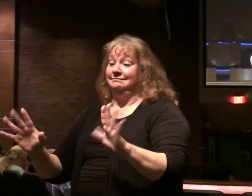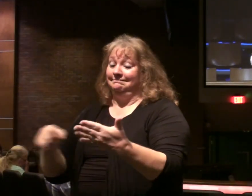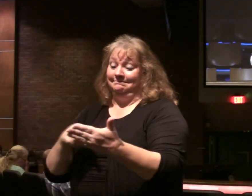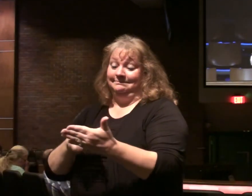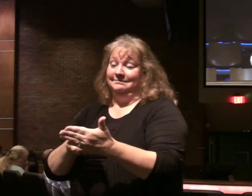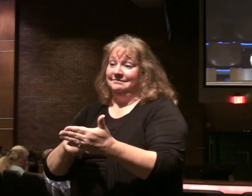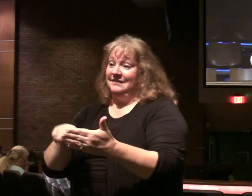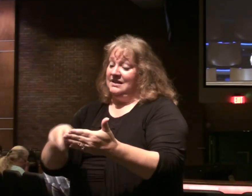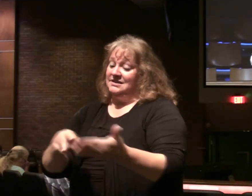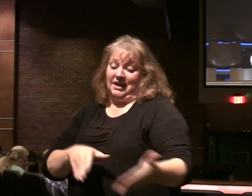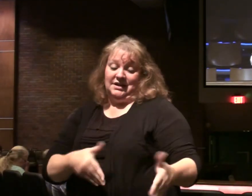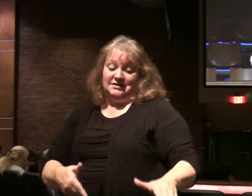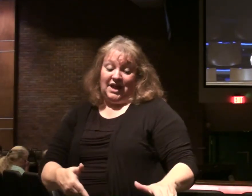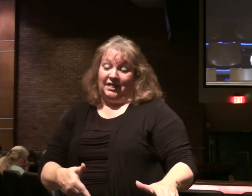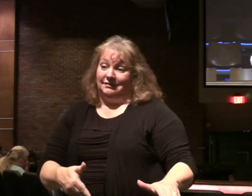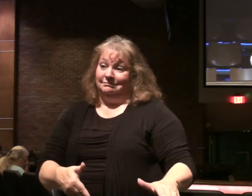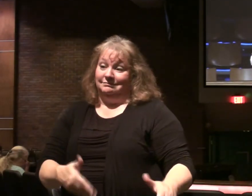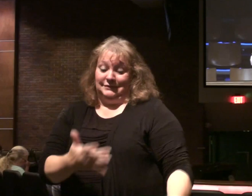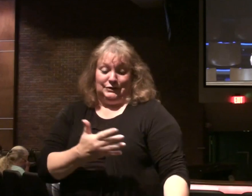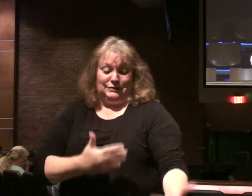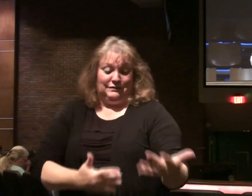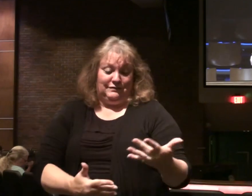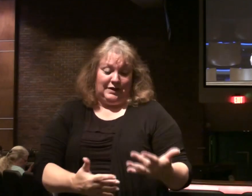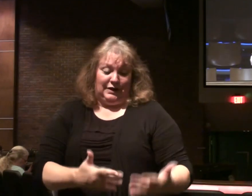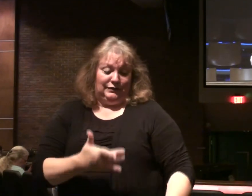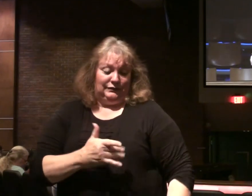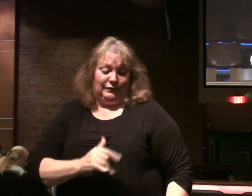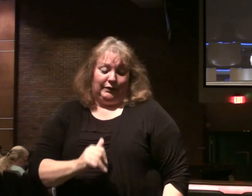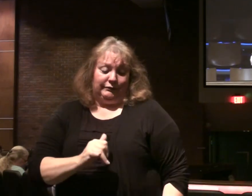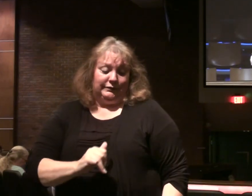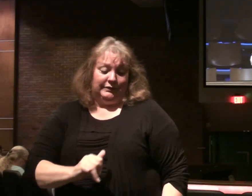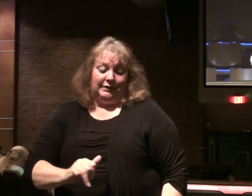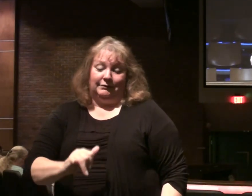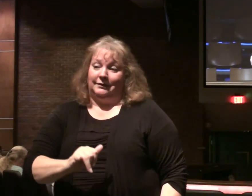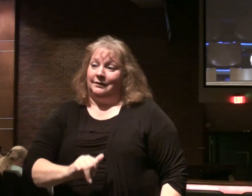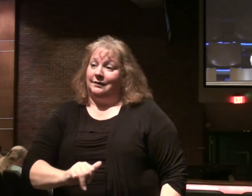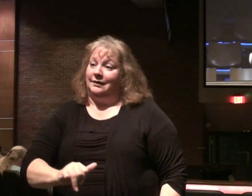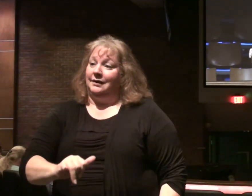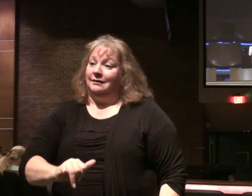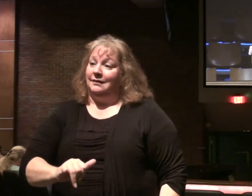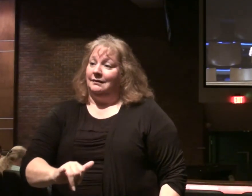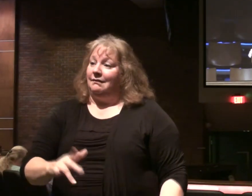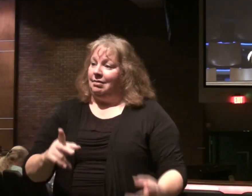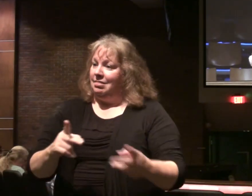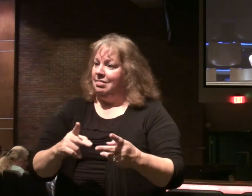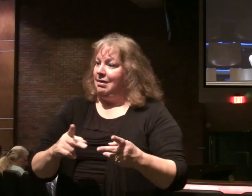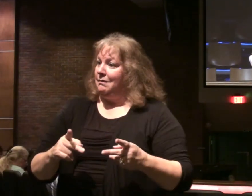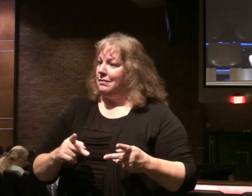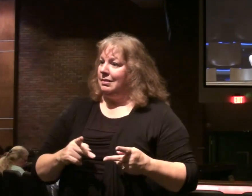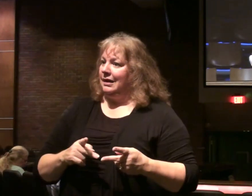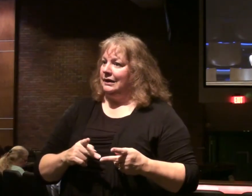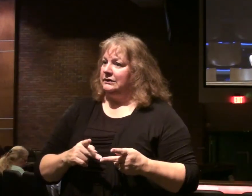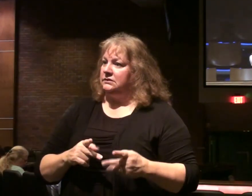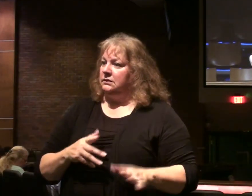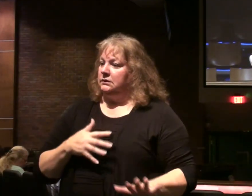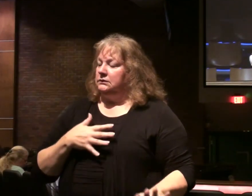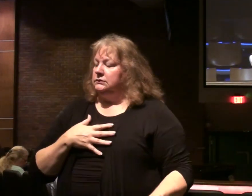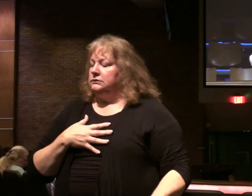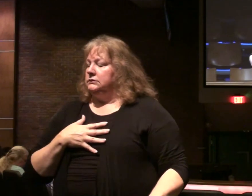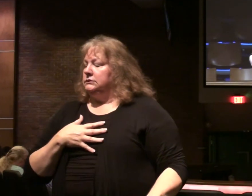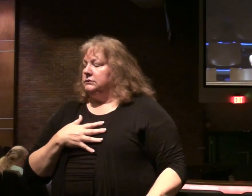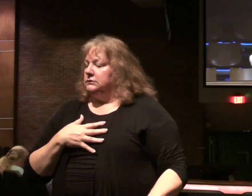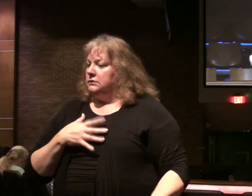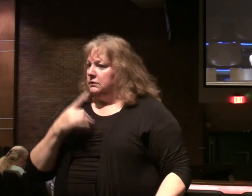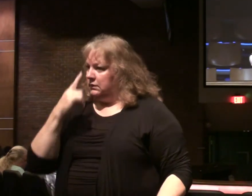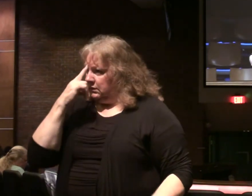in the second death a lake of fire that burns with brimstone forever and ever. it's a place that's horrifying to meditate